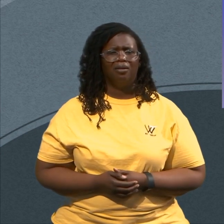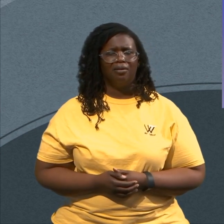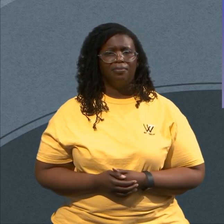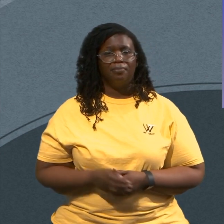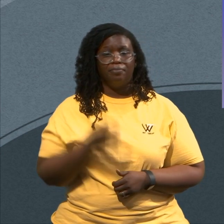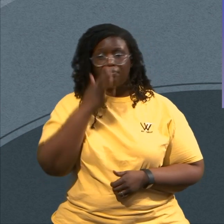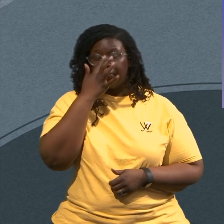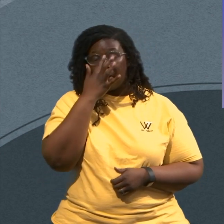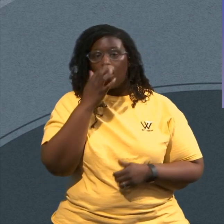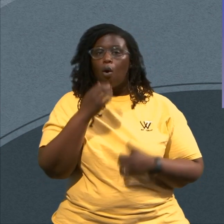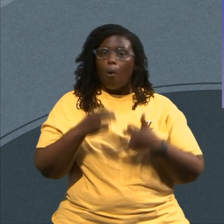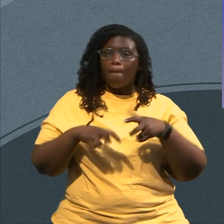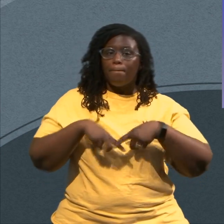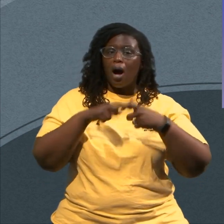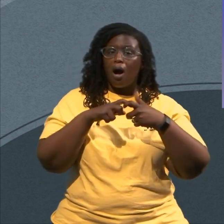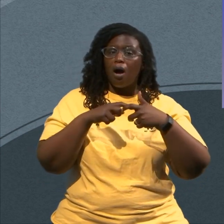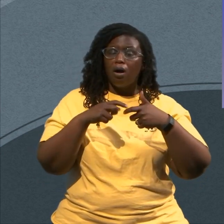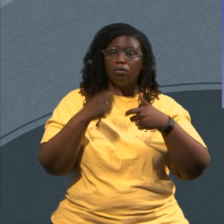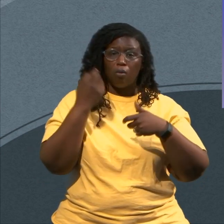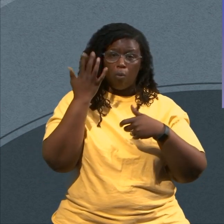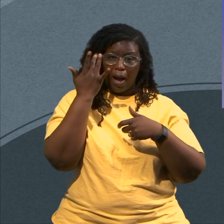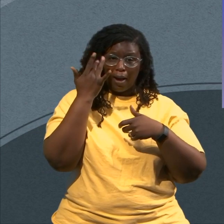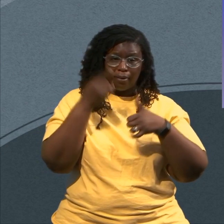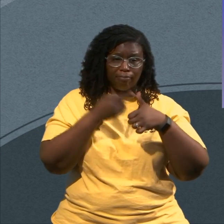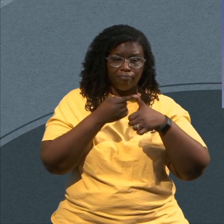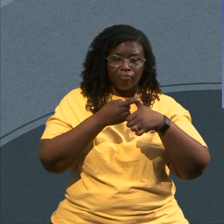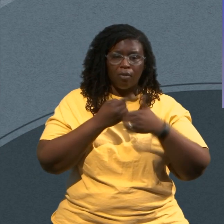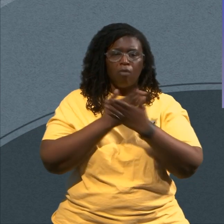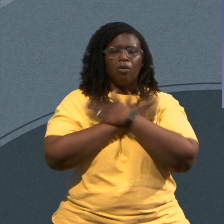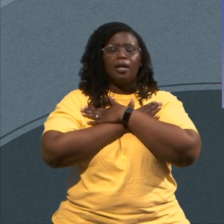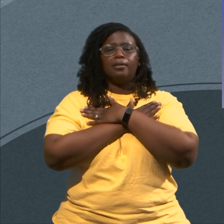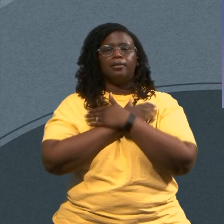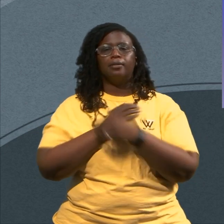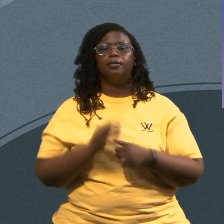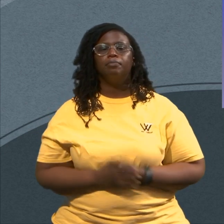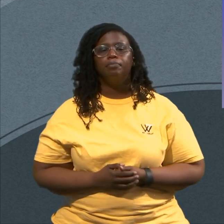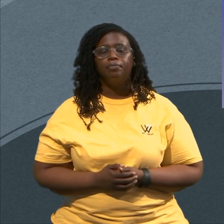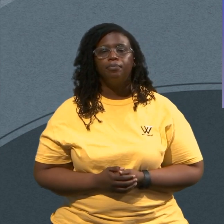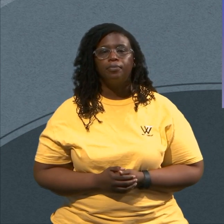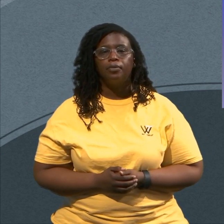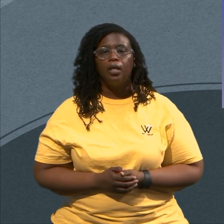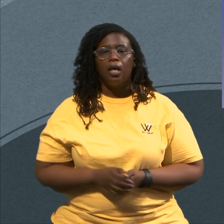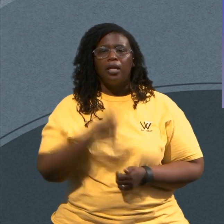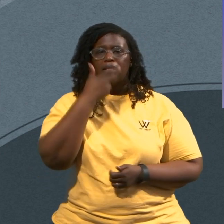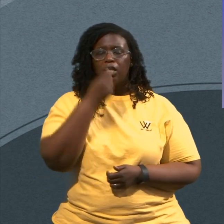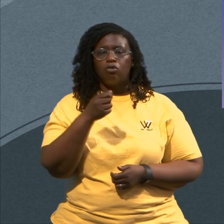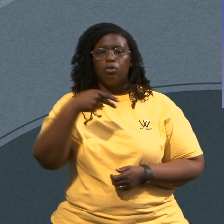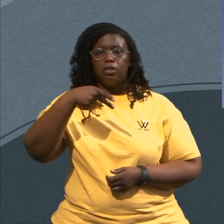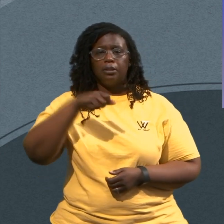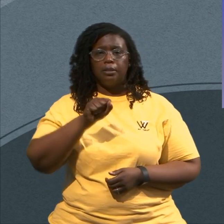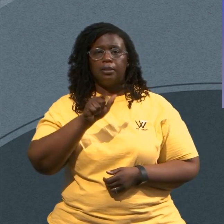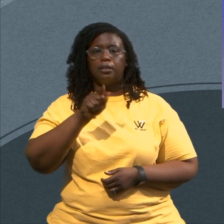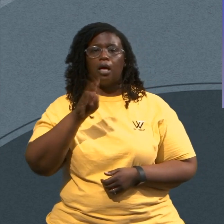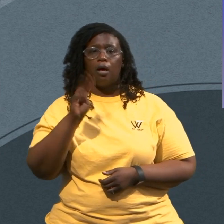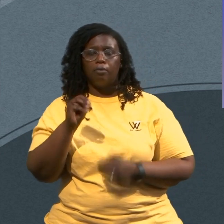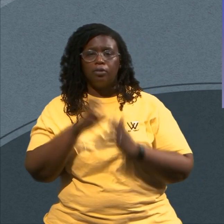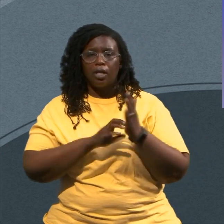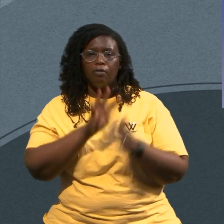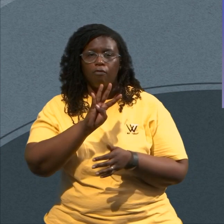Rest Y'all The Interesting Thing About Psalm 46 And Verse 10 Is That It Is Phrased In The Imperative